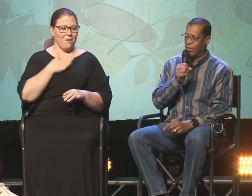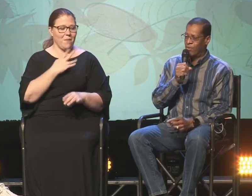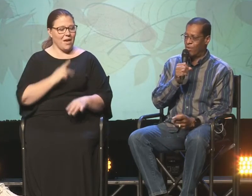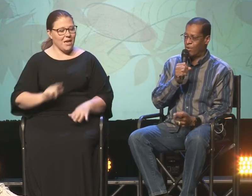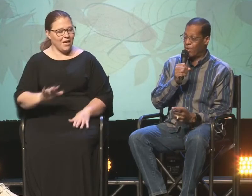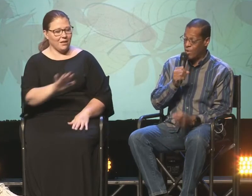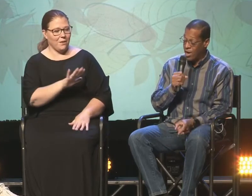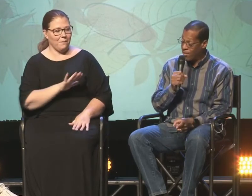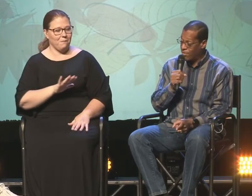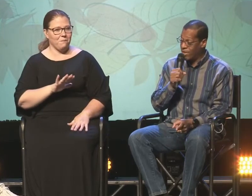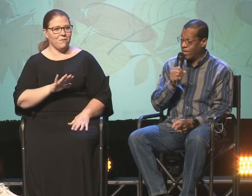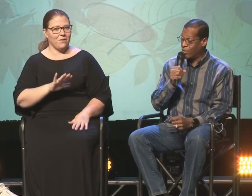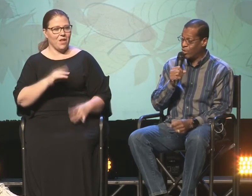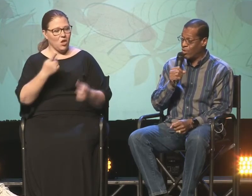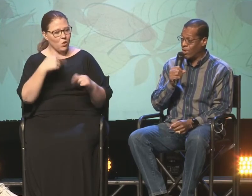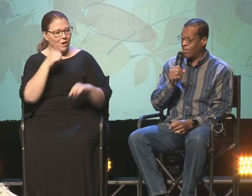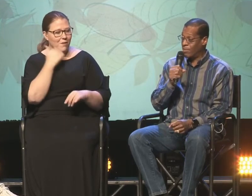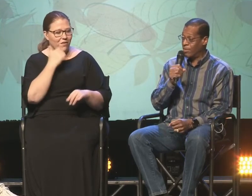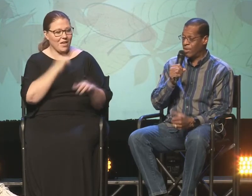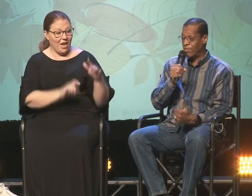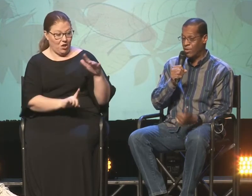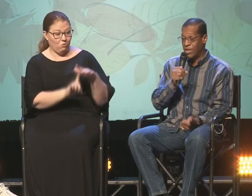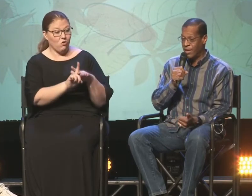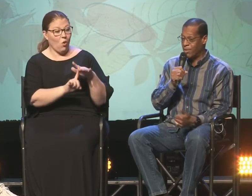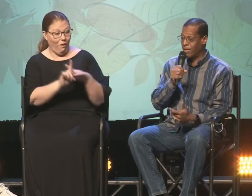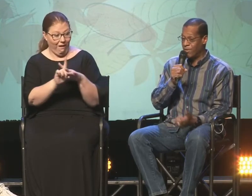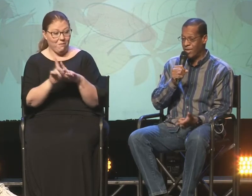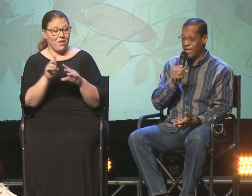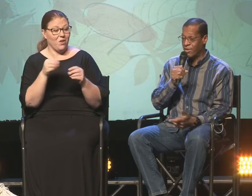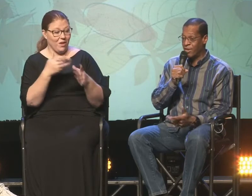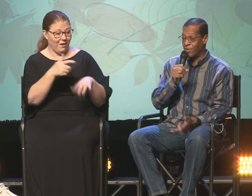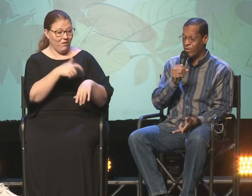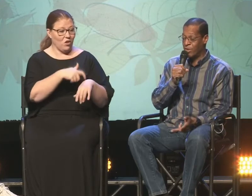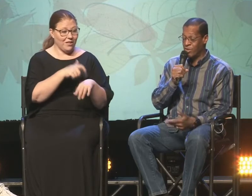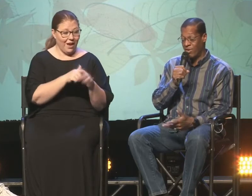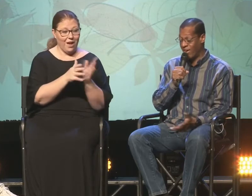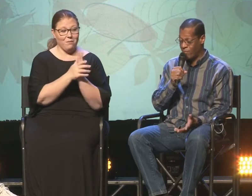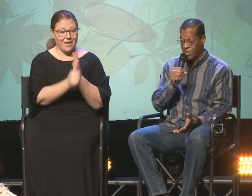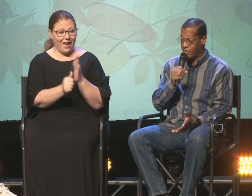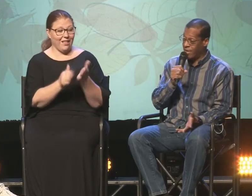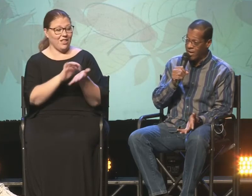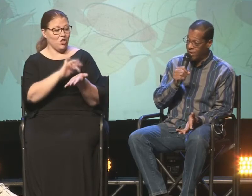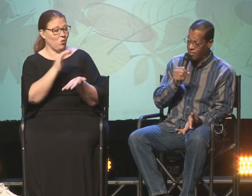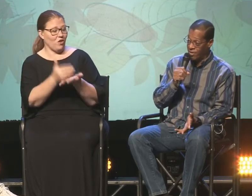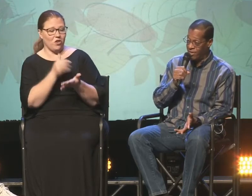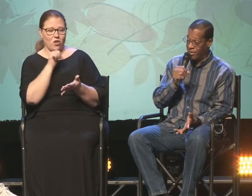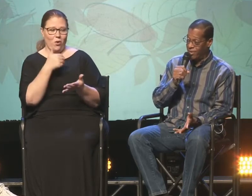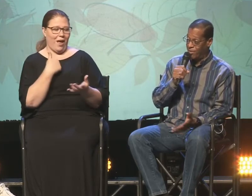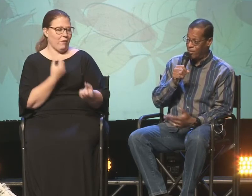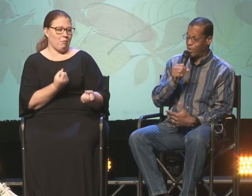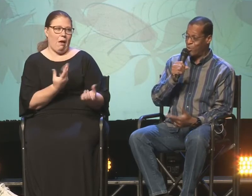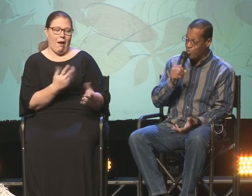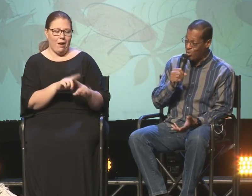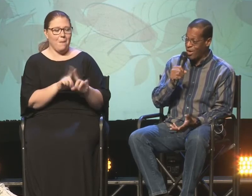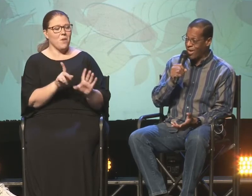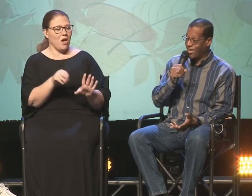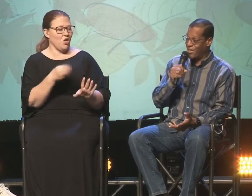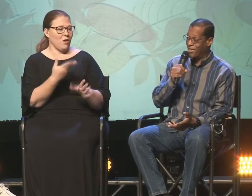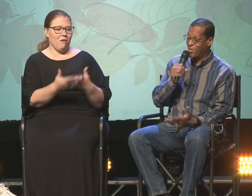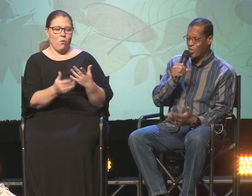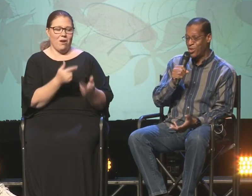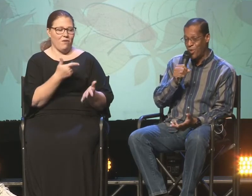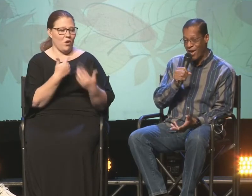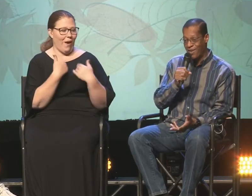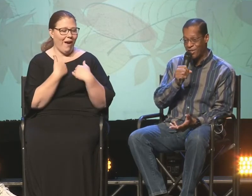You're, you're, you come every day, you show up, you give your time, you give your talent, you give your treasure, don't have much of any of it, but you bring